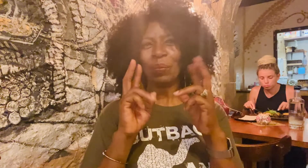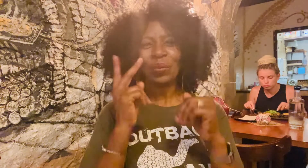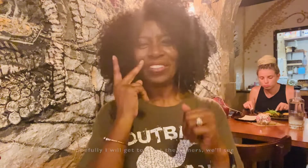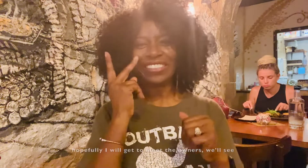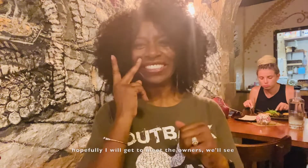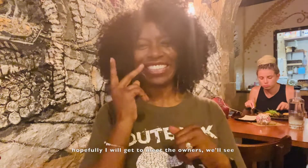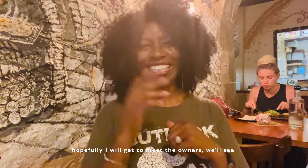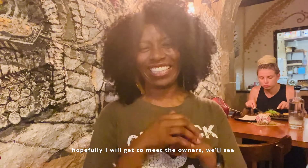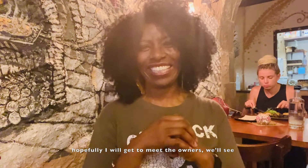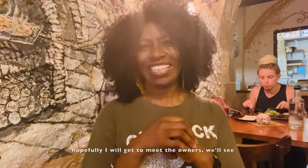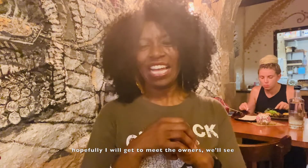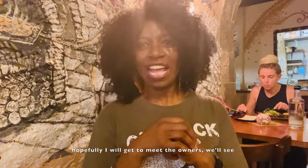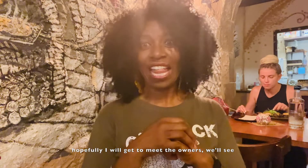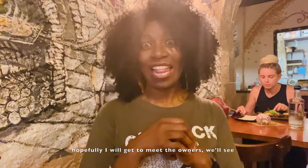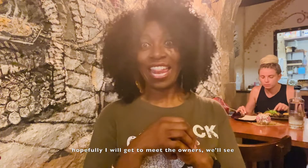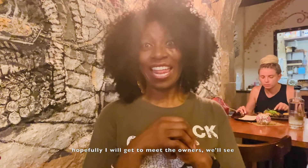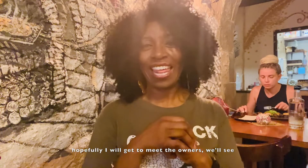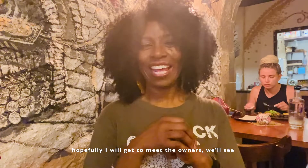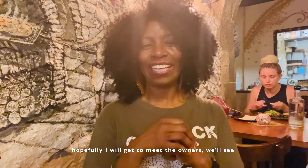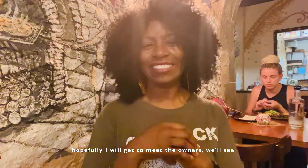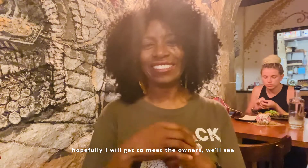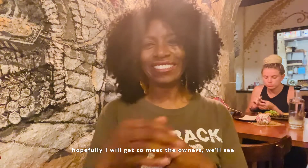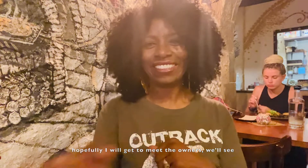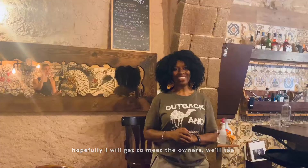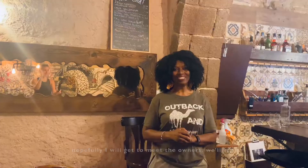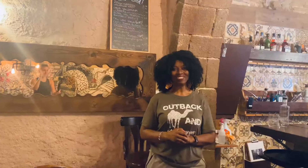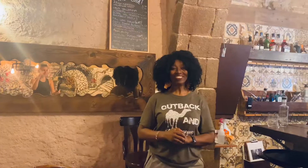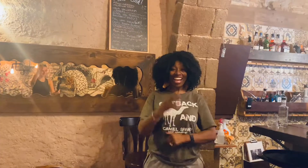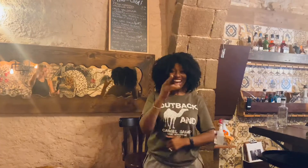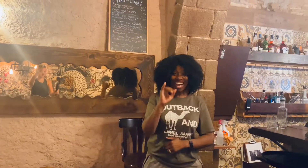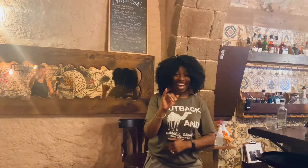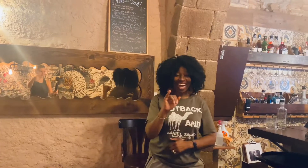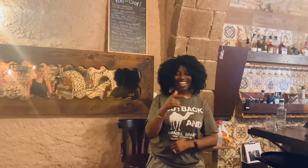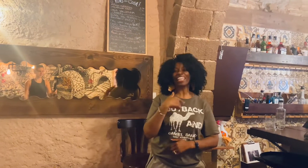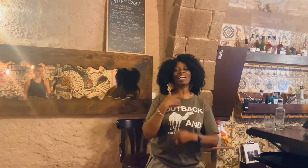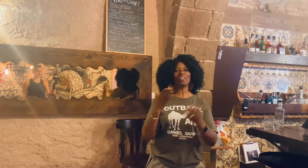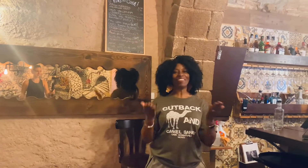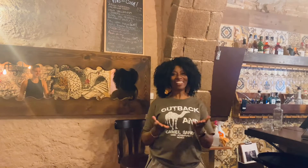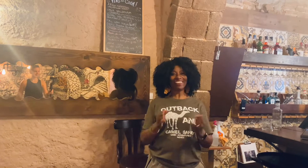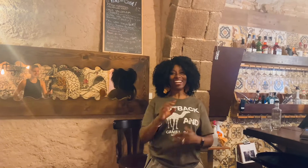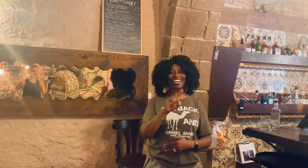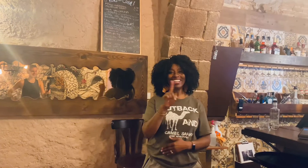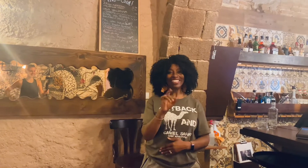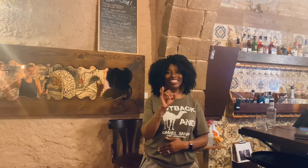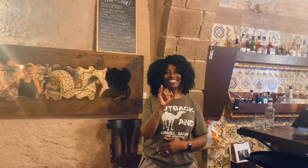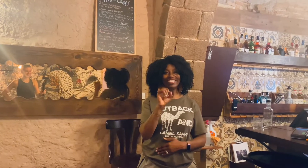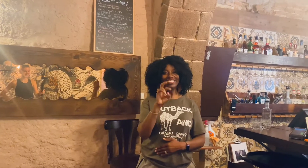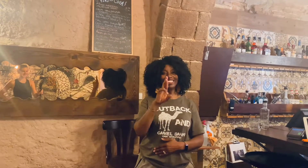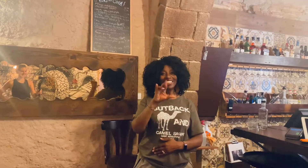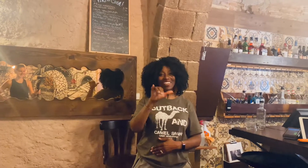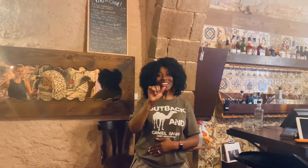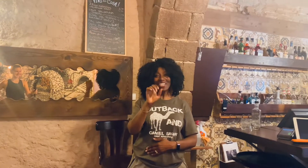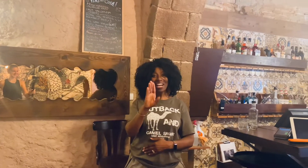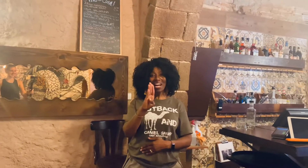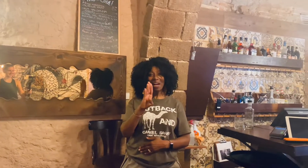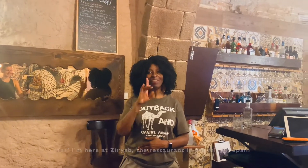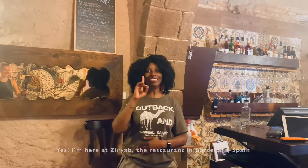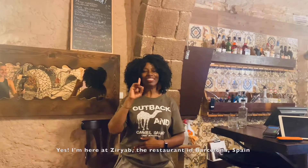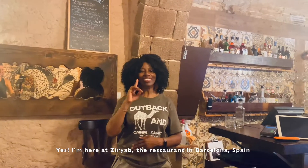I'm hoping I'll get to meet the owners we'll see yes I'm here at